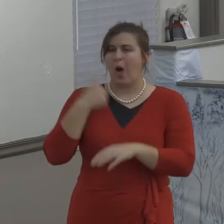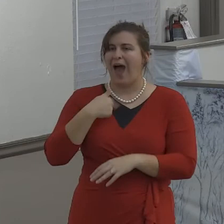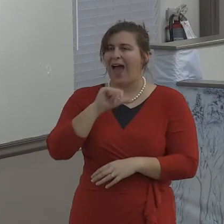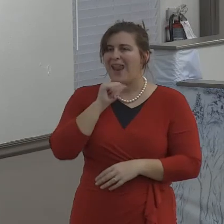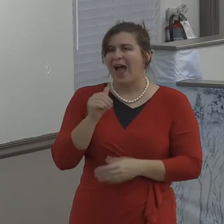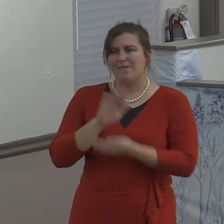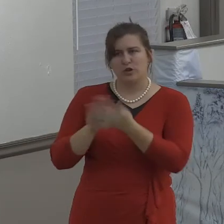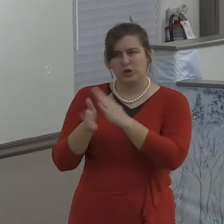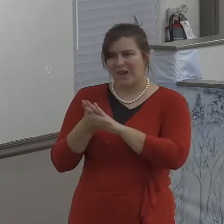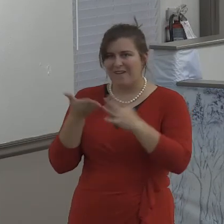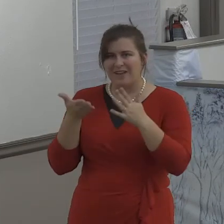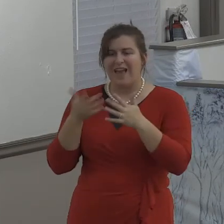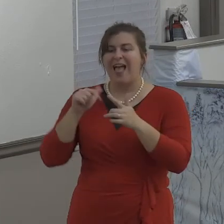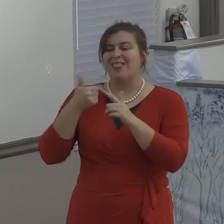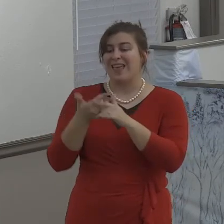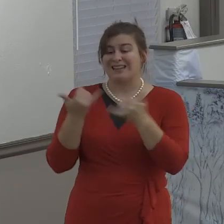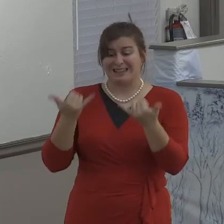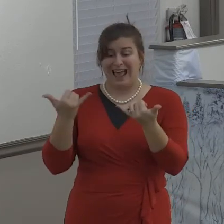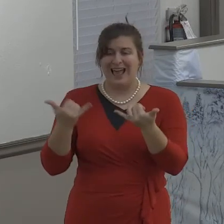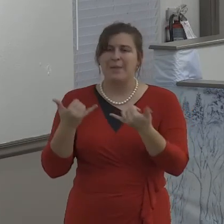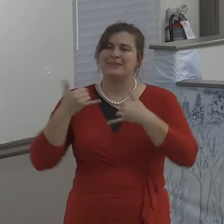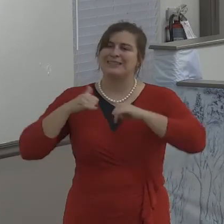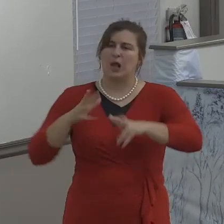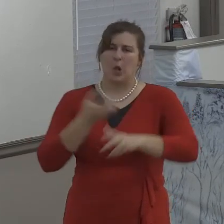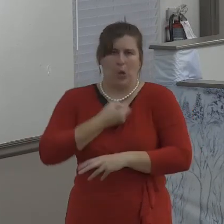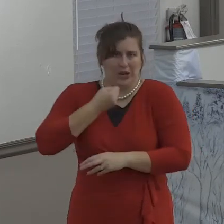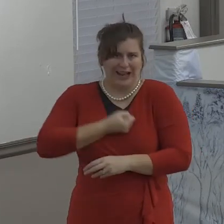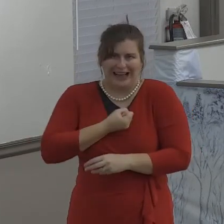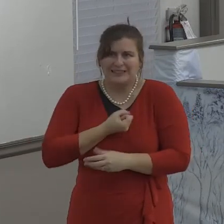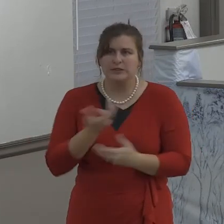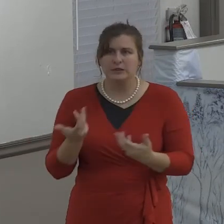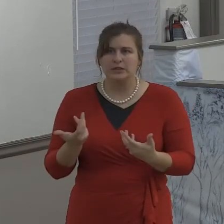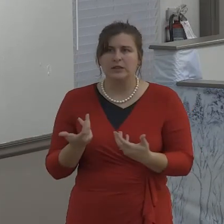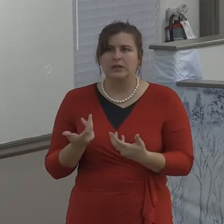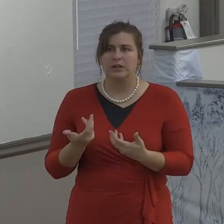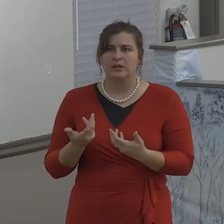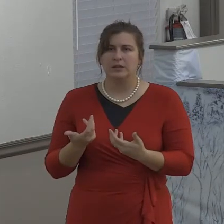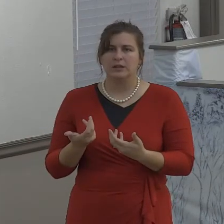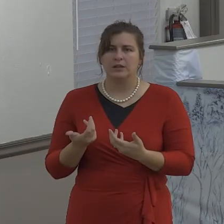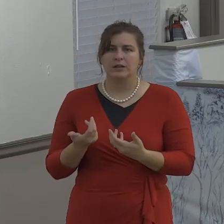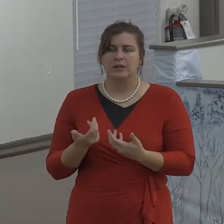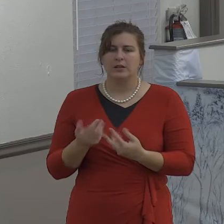we don't get going on the best friend telephone ministry